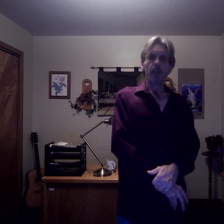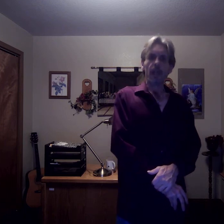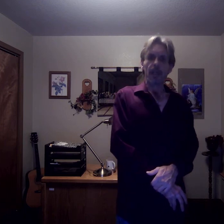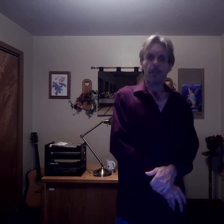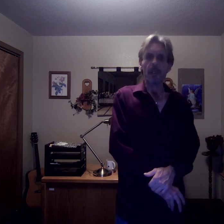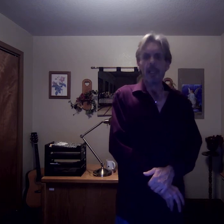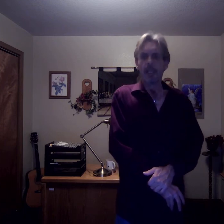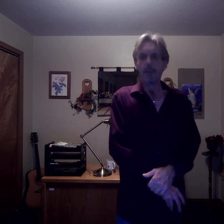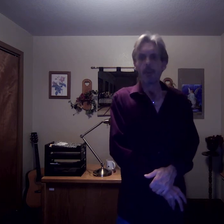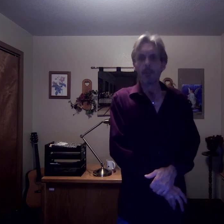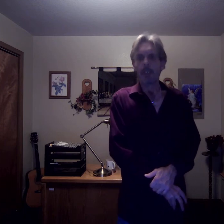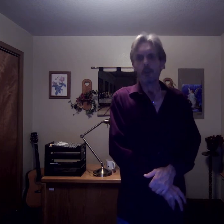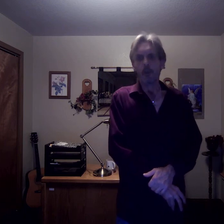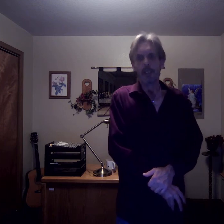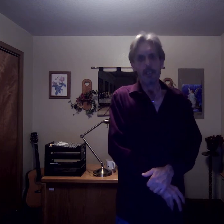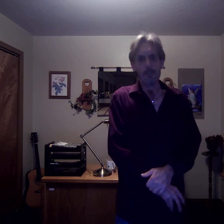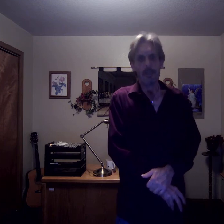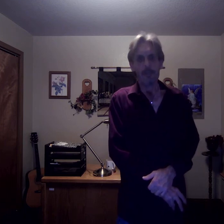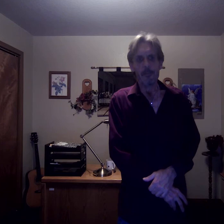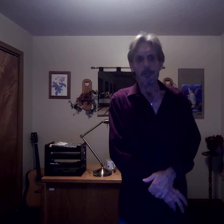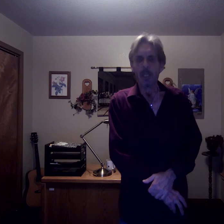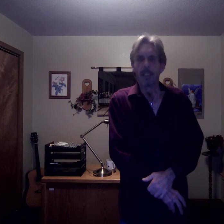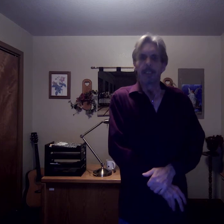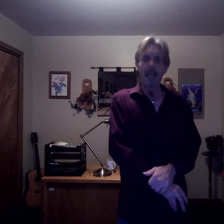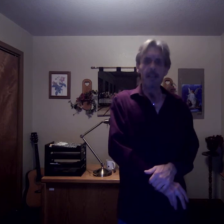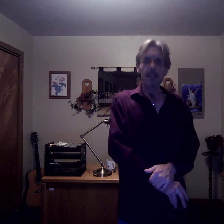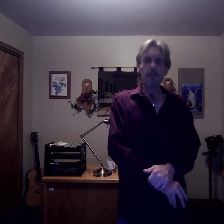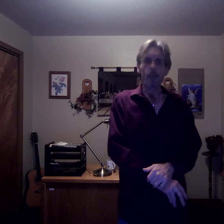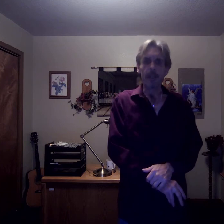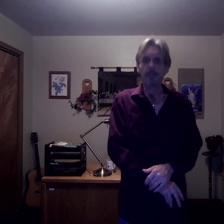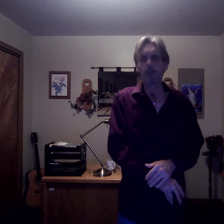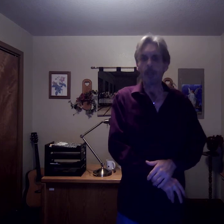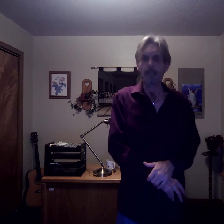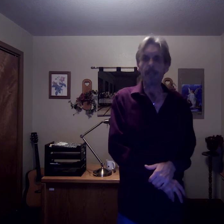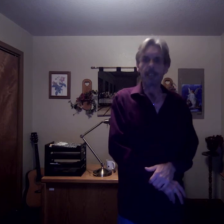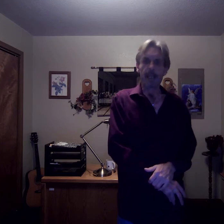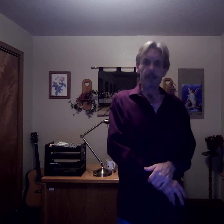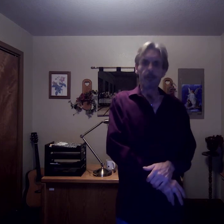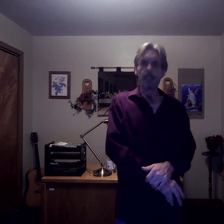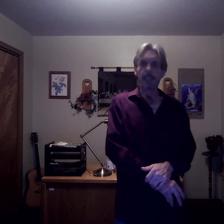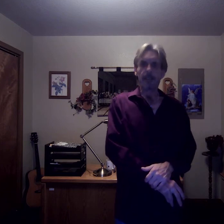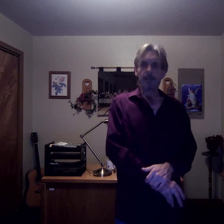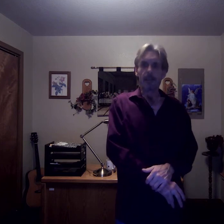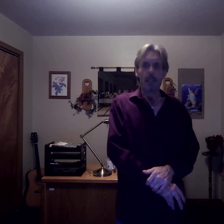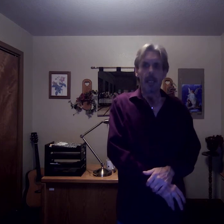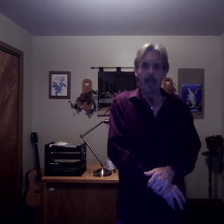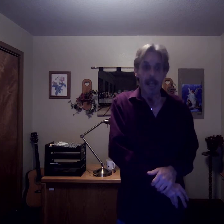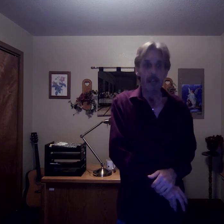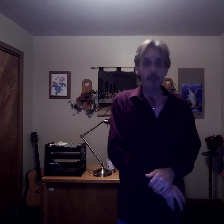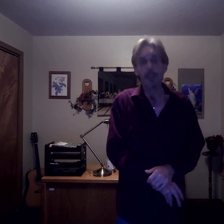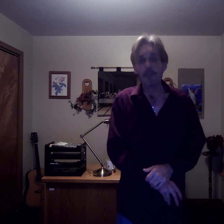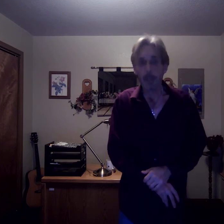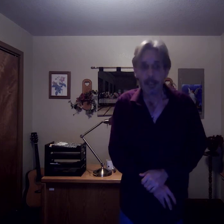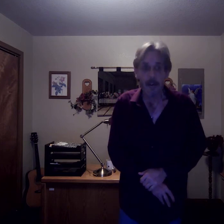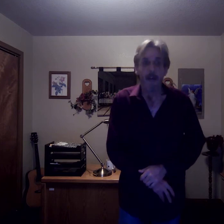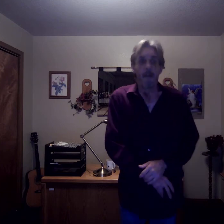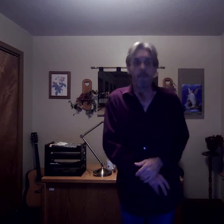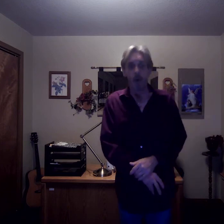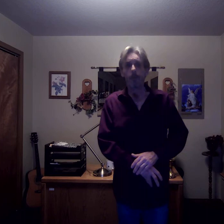Times and written by Joanne Littman, Condoleezza Rice trained to be a concert pianist. Alan Greenspan, former